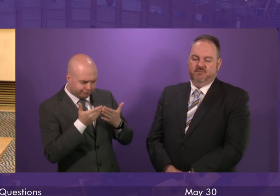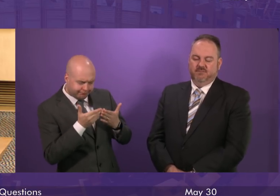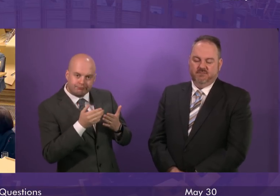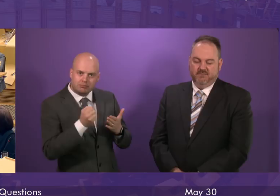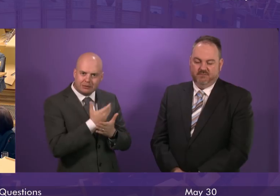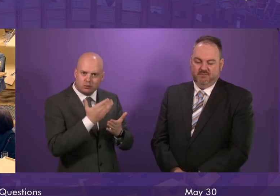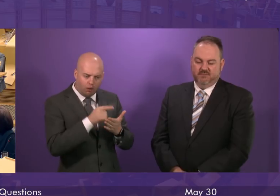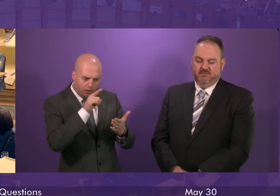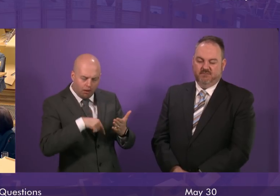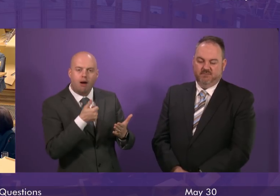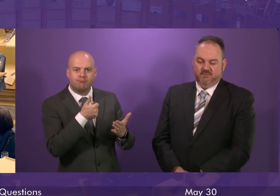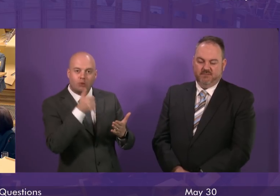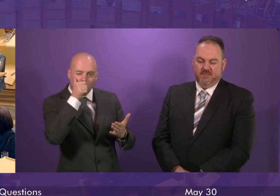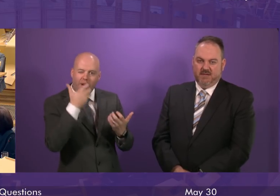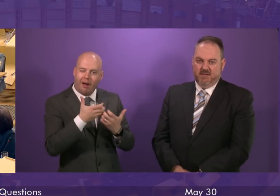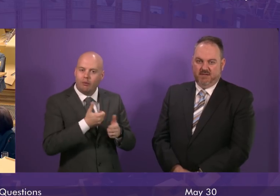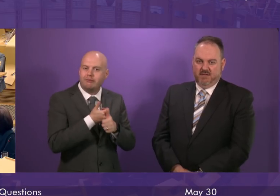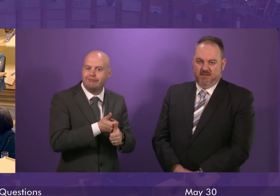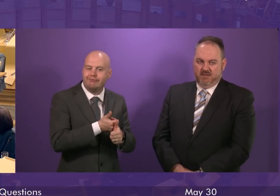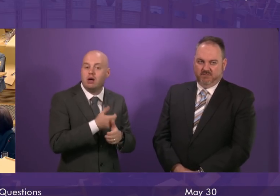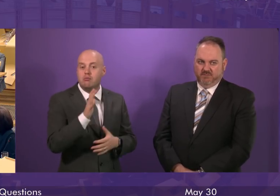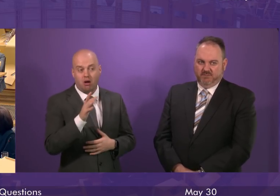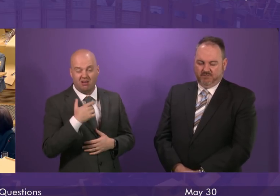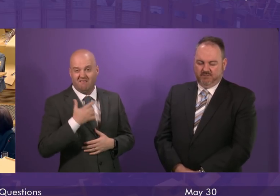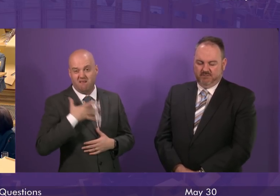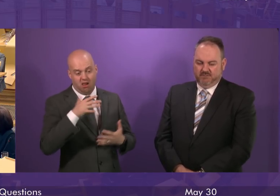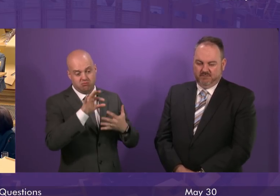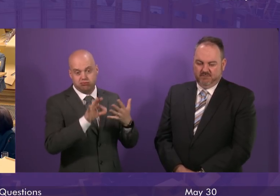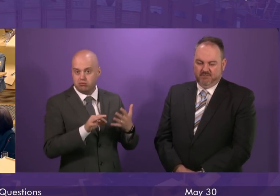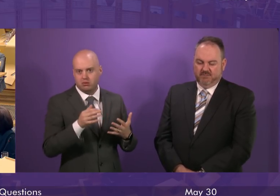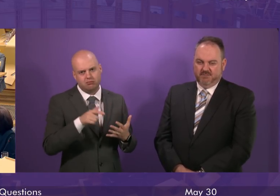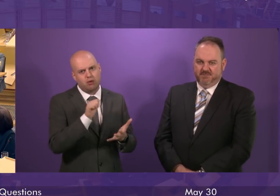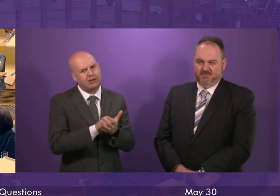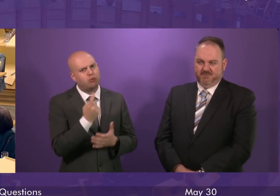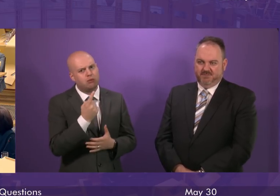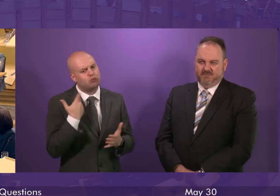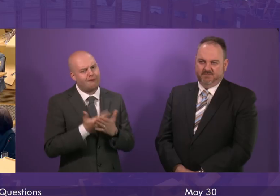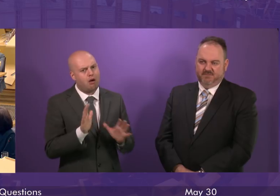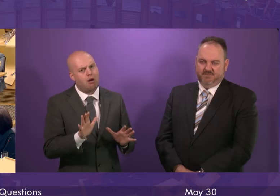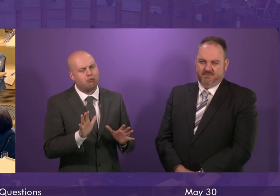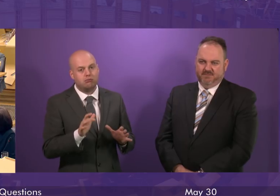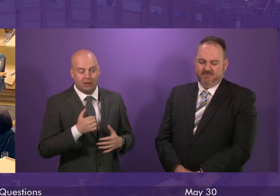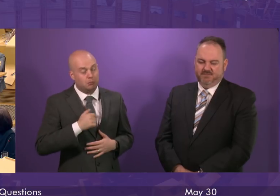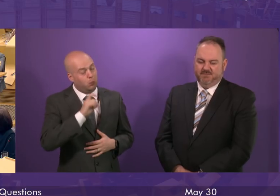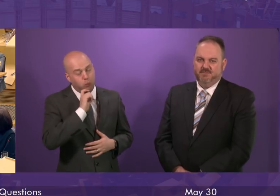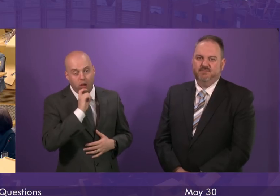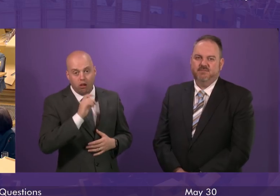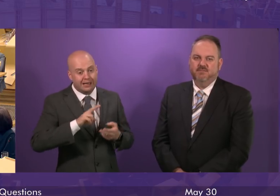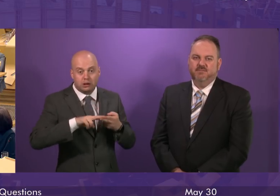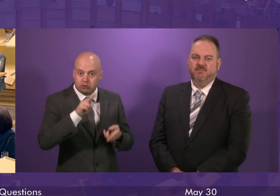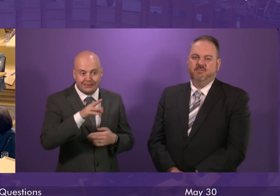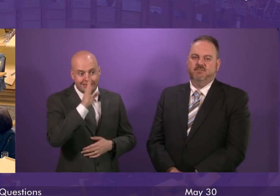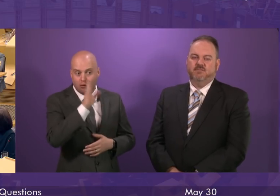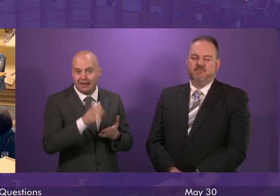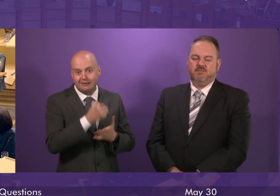are the right ones. We have integrated health and social care and of course as I said in my original answer we are increasing the direct investment in social care